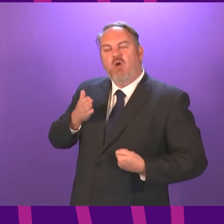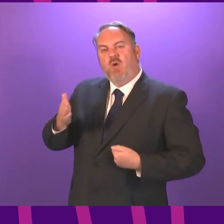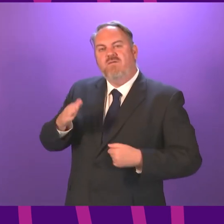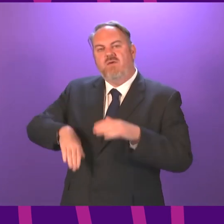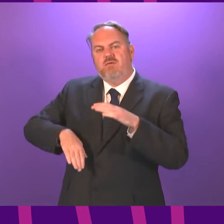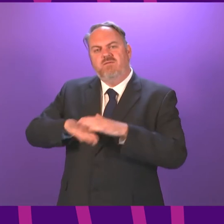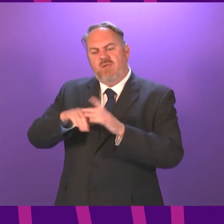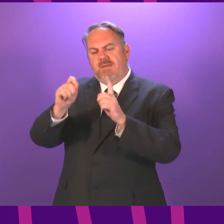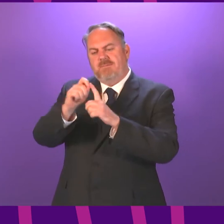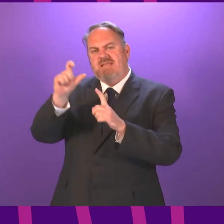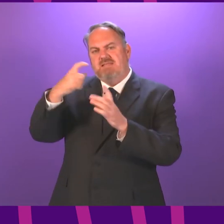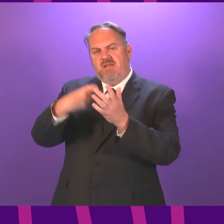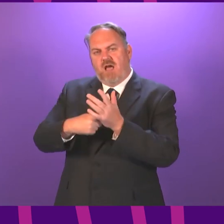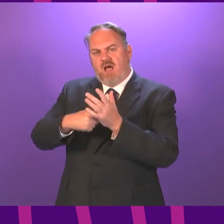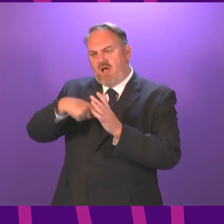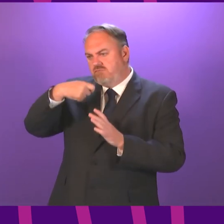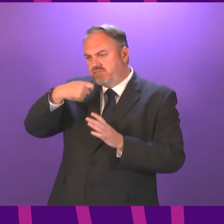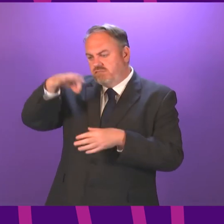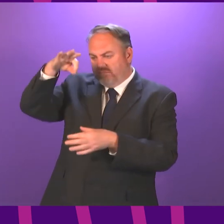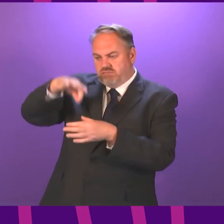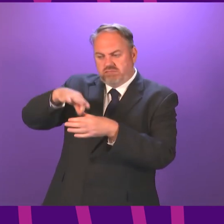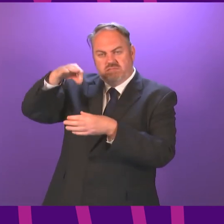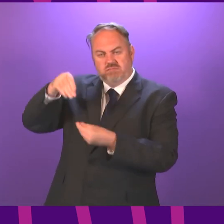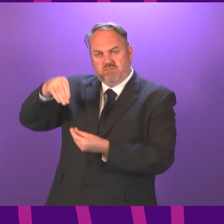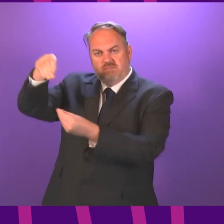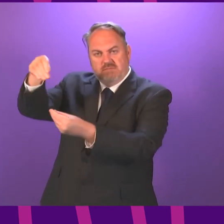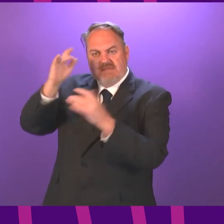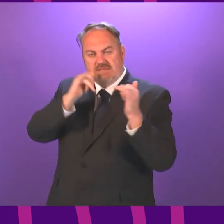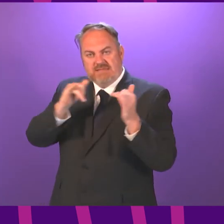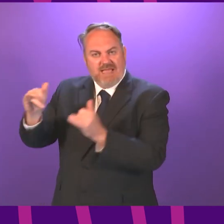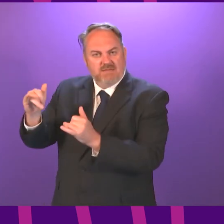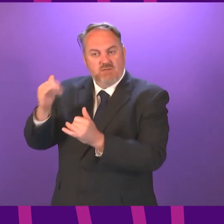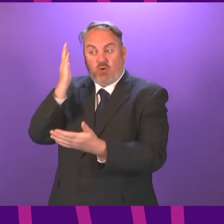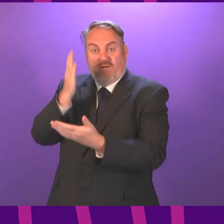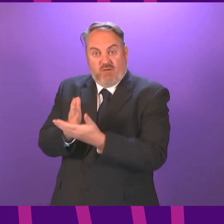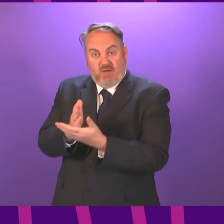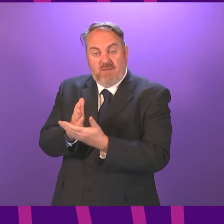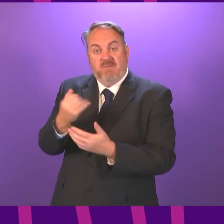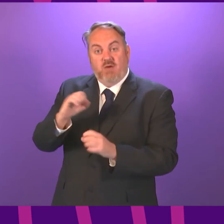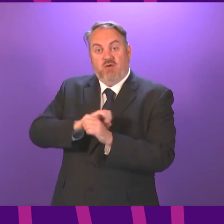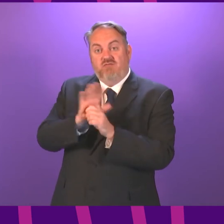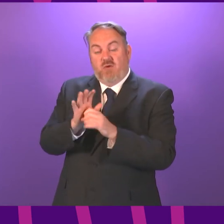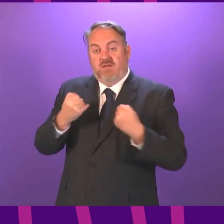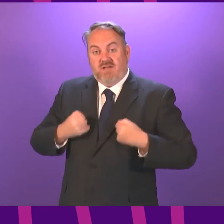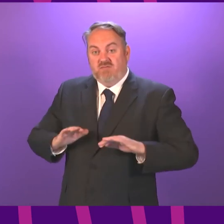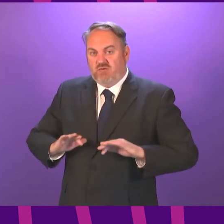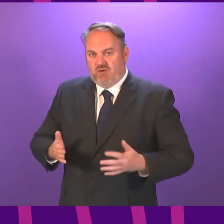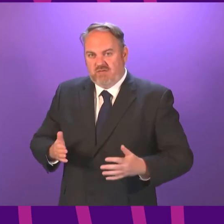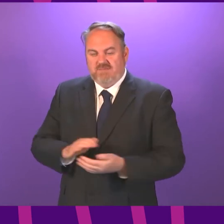is vitally important. The more we all do tests, the more cases we can find and the more we can break chains of transmission.